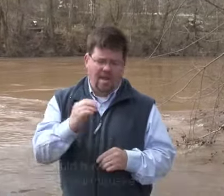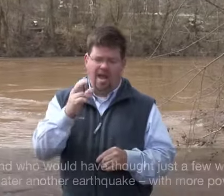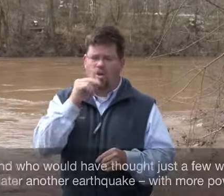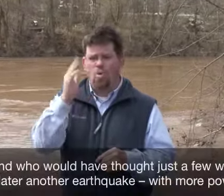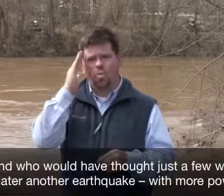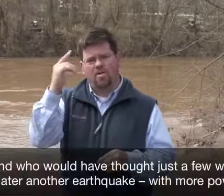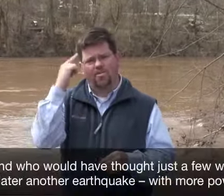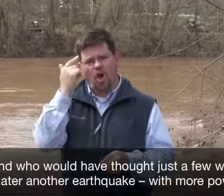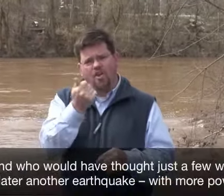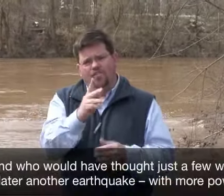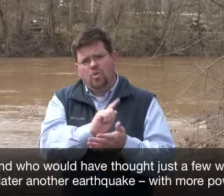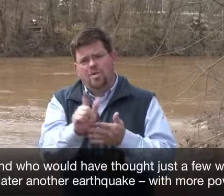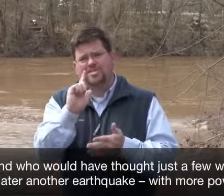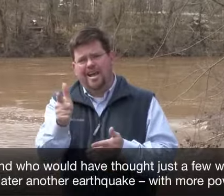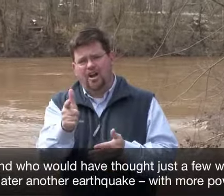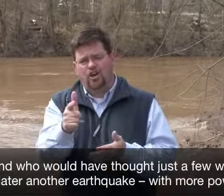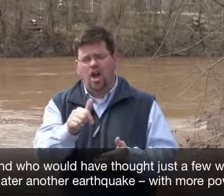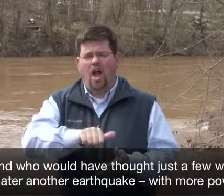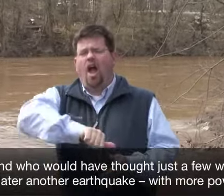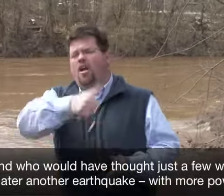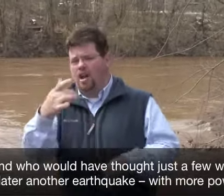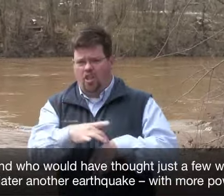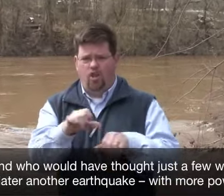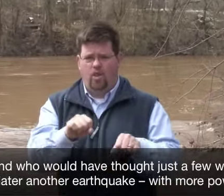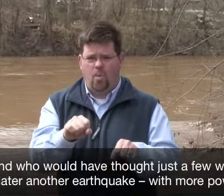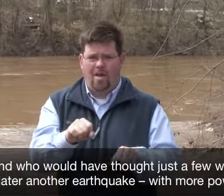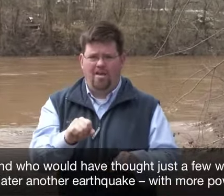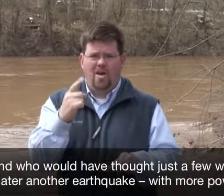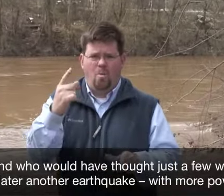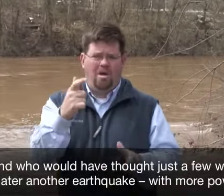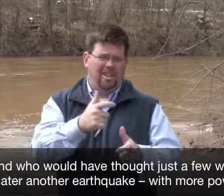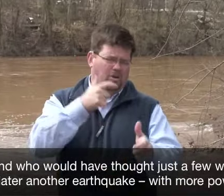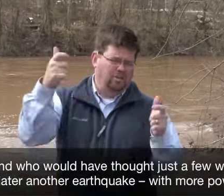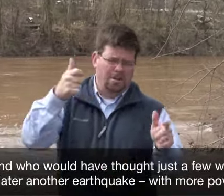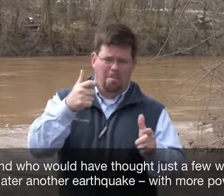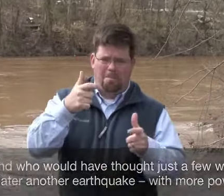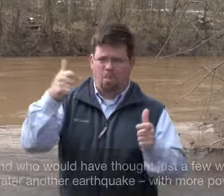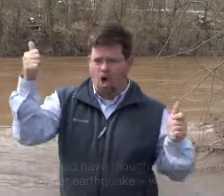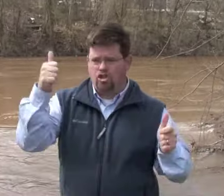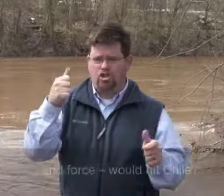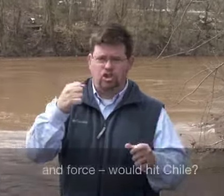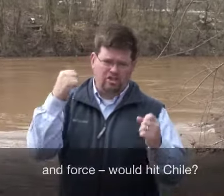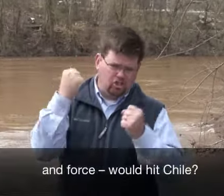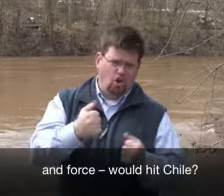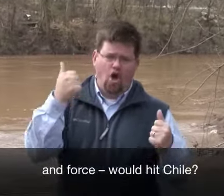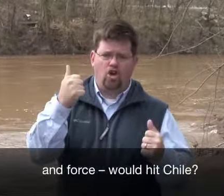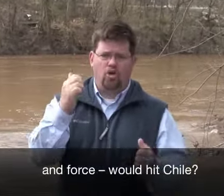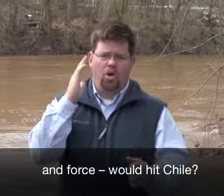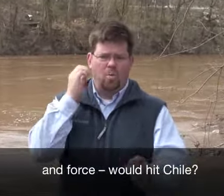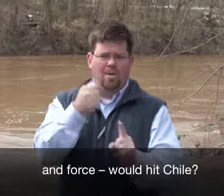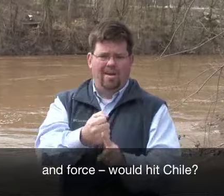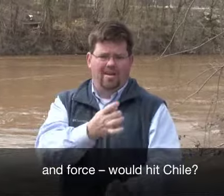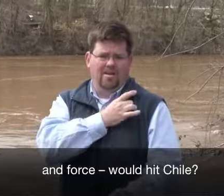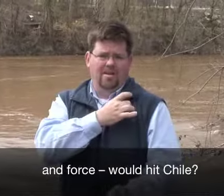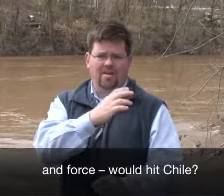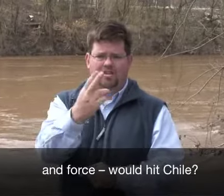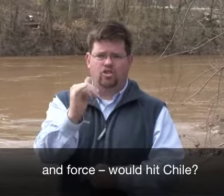and who would have thought just a few weeks later another earthquake with more power and force when hit Chile?